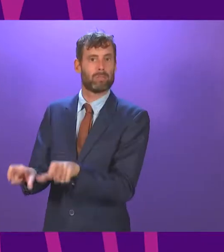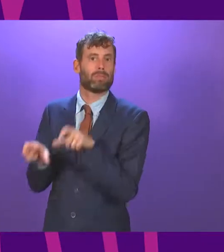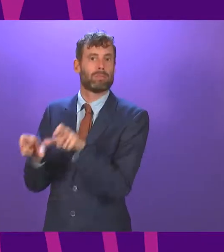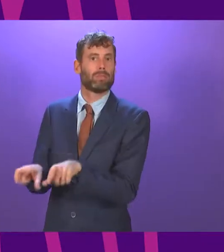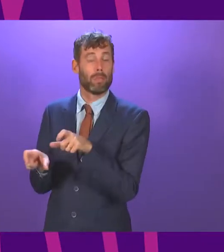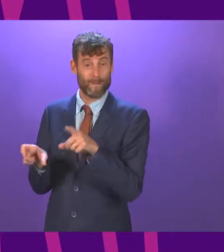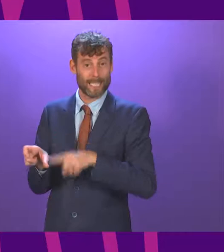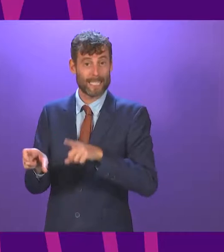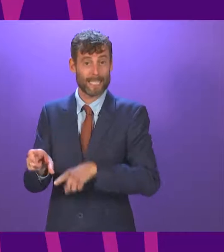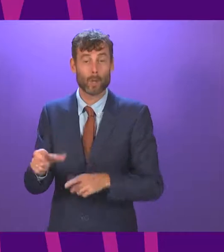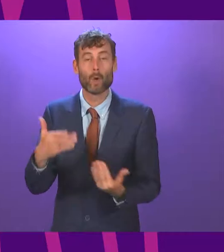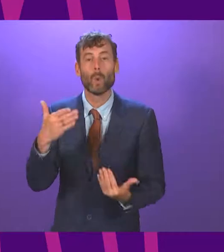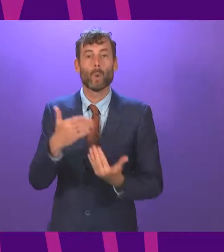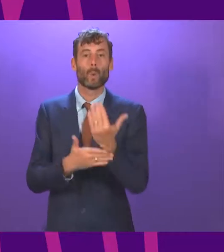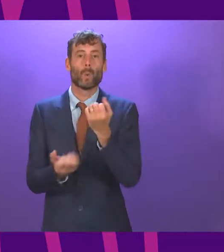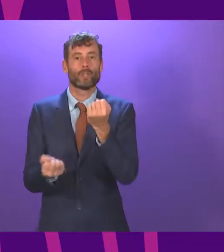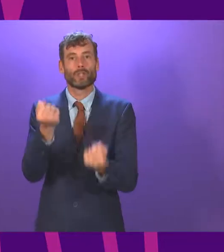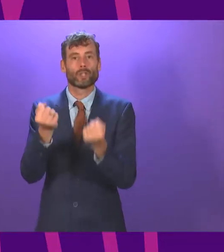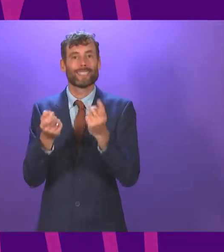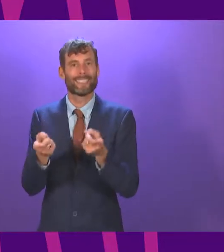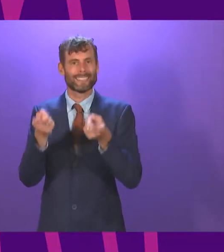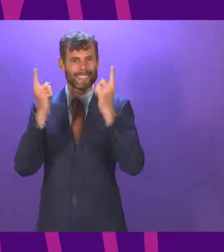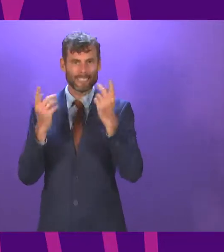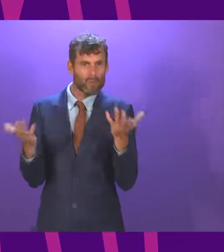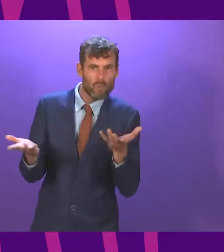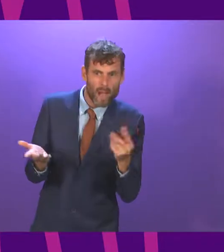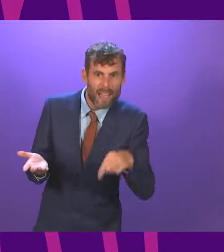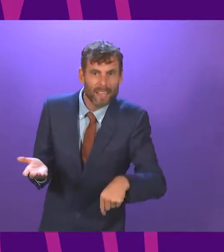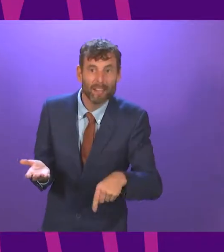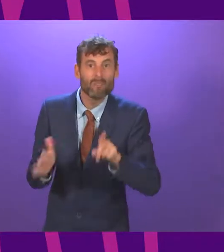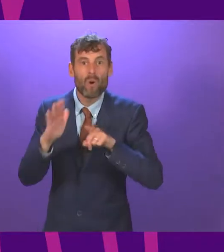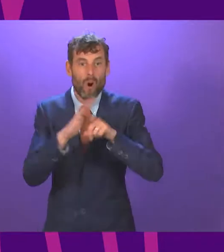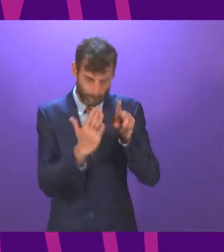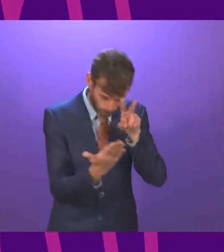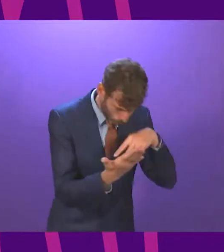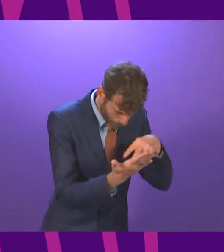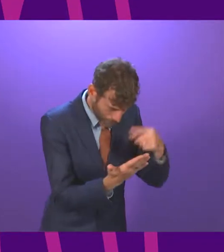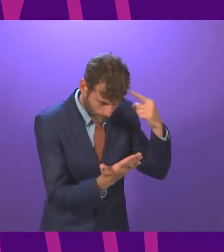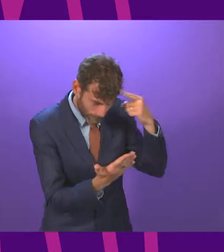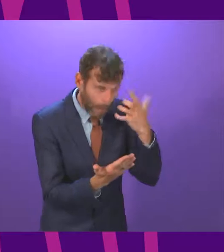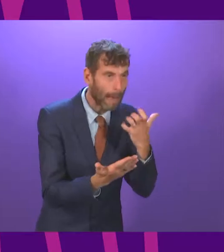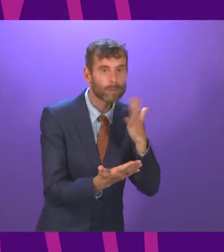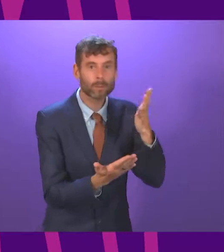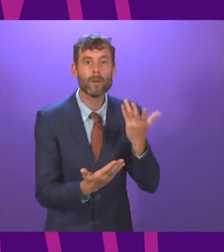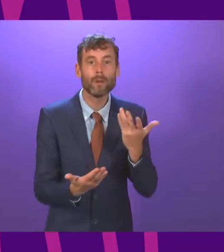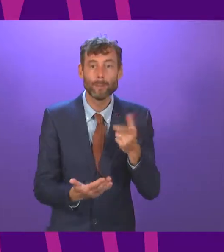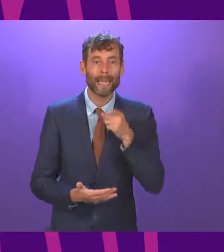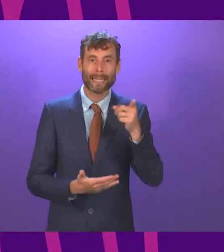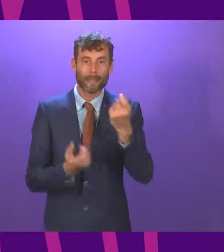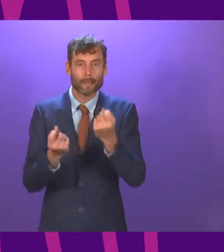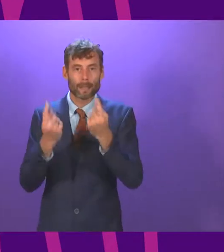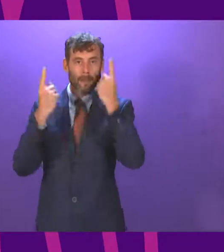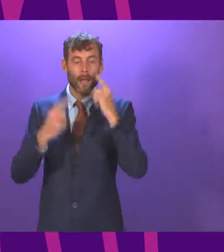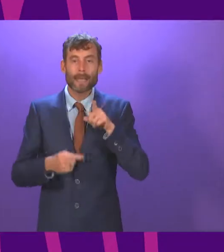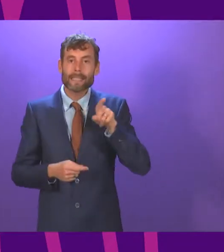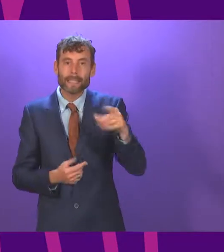The new justice secretary, he's not here. He's maybe reading his brief because he's not fared very well either. He struggled to get to grips with his new